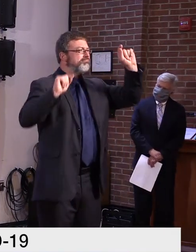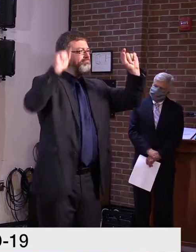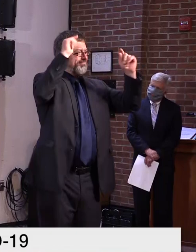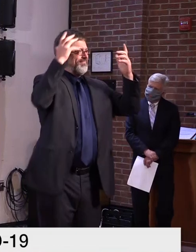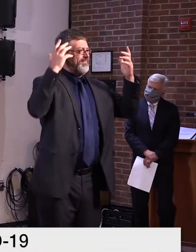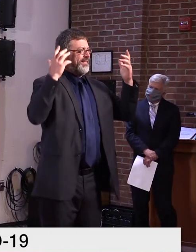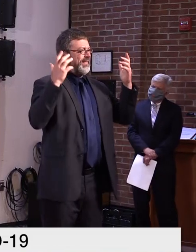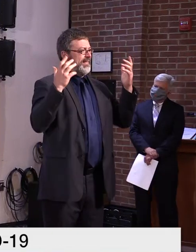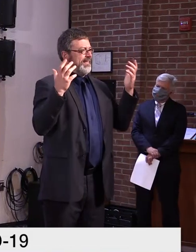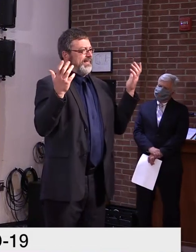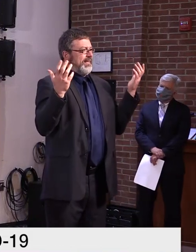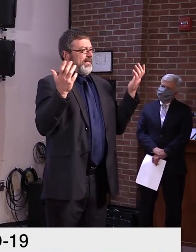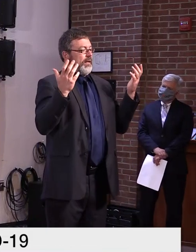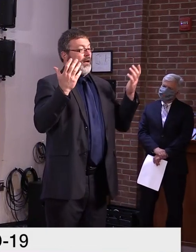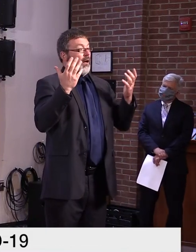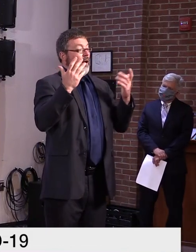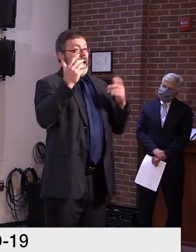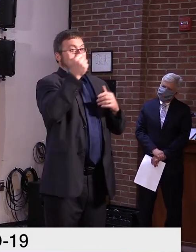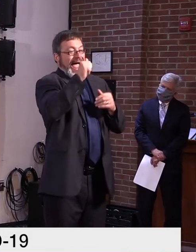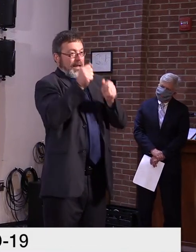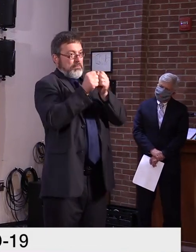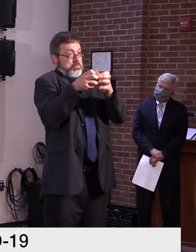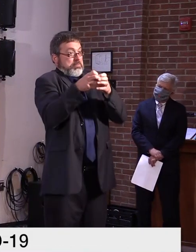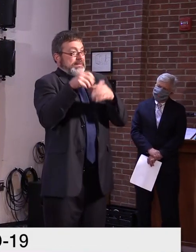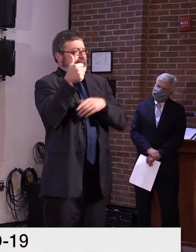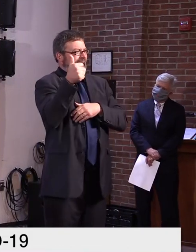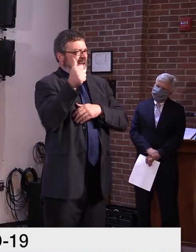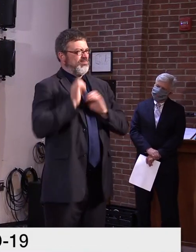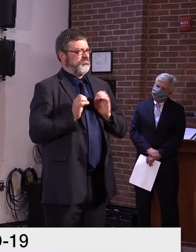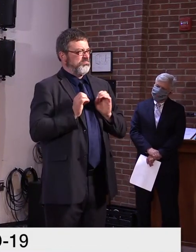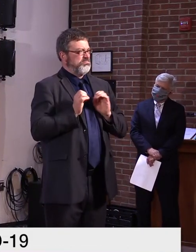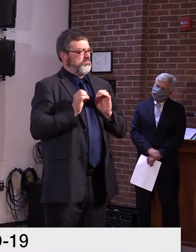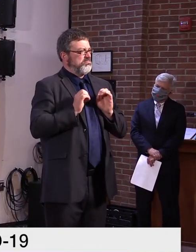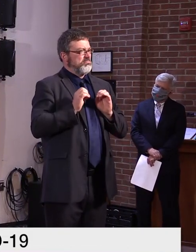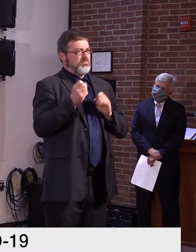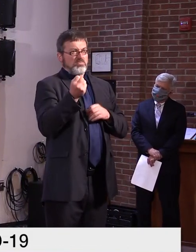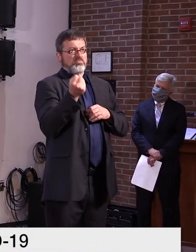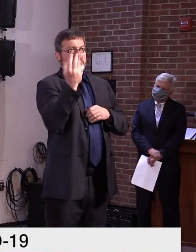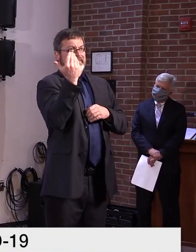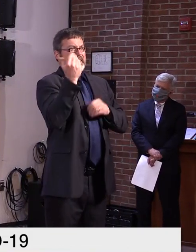in terms of having, you know, more cases than you would anticipate based on their student enrollment.